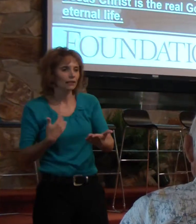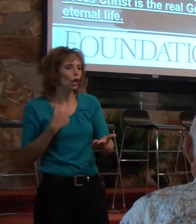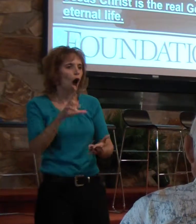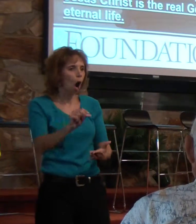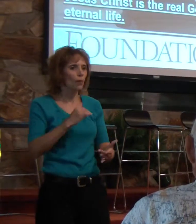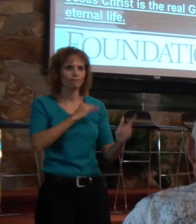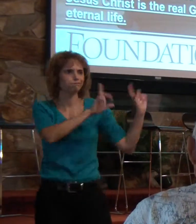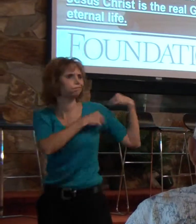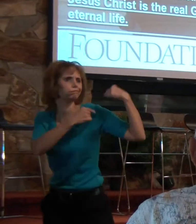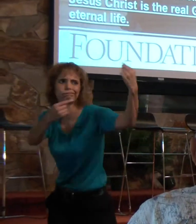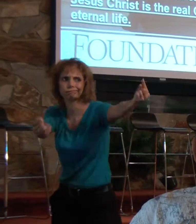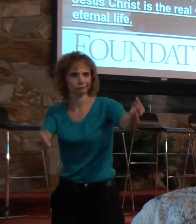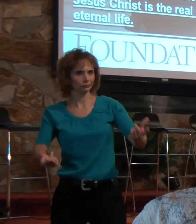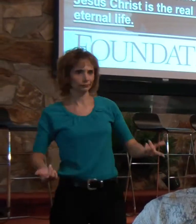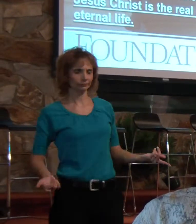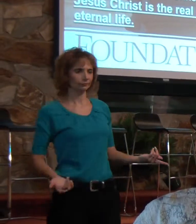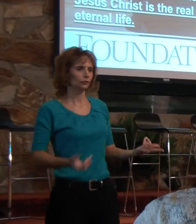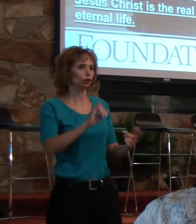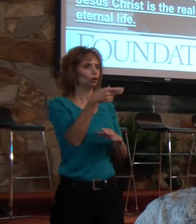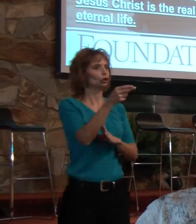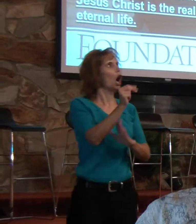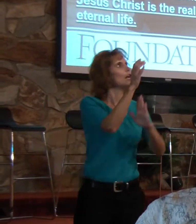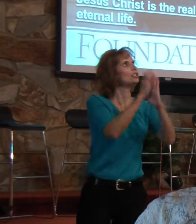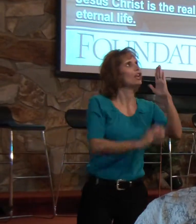1 John 5, verse 20.